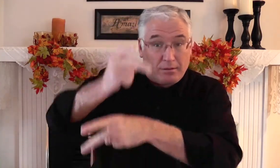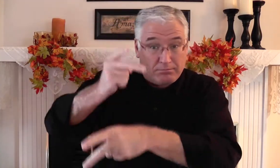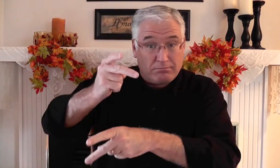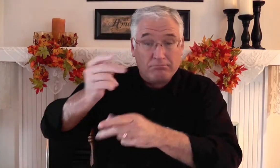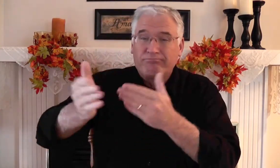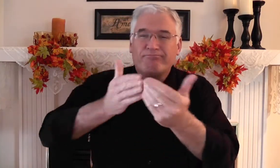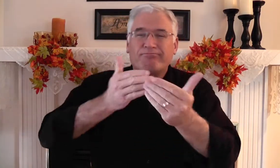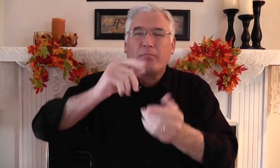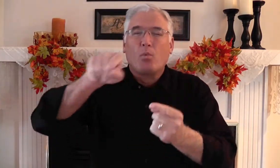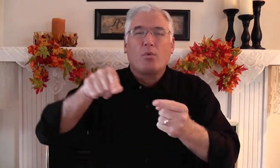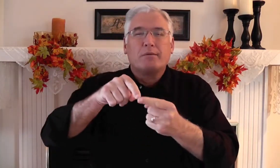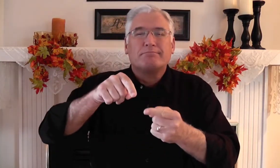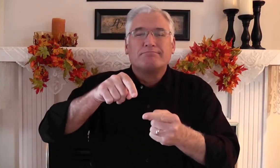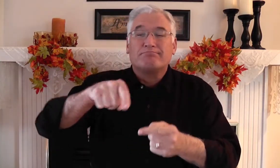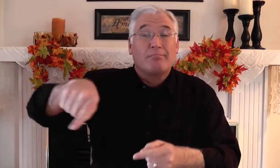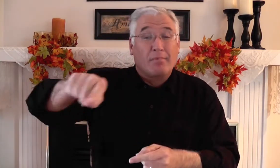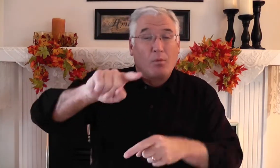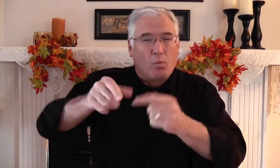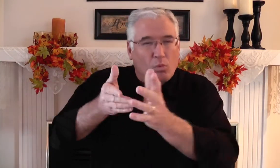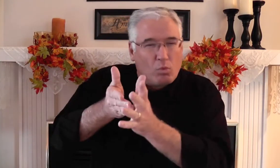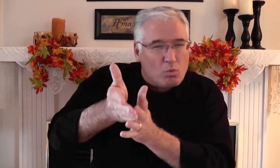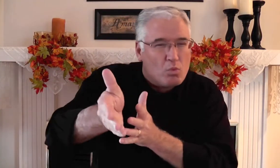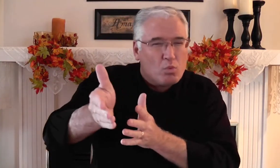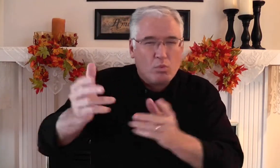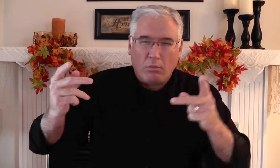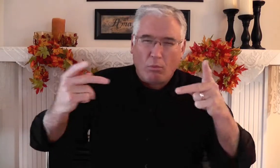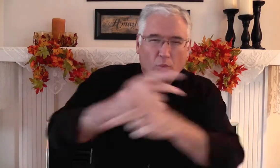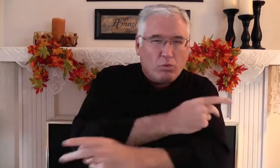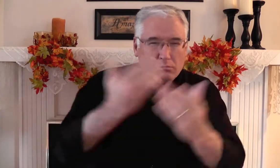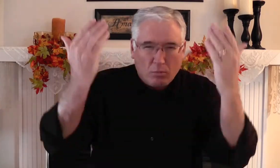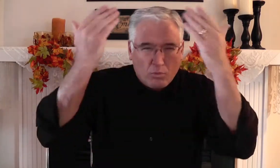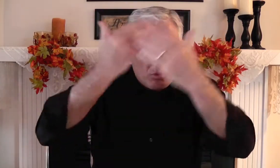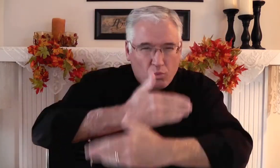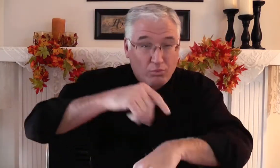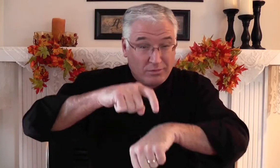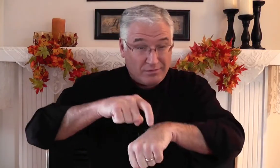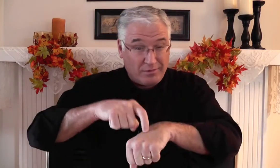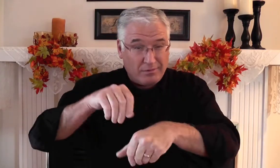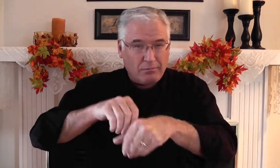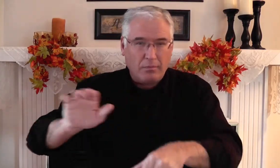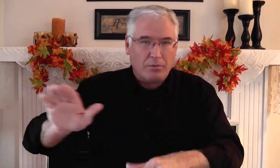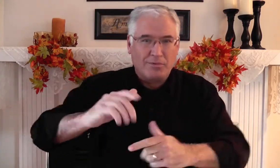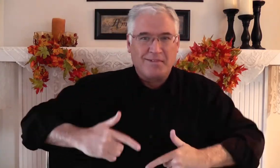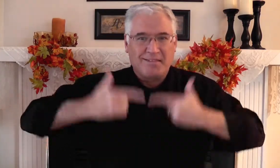promises, that he will keep those even when they go through the darkest of times.